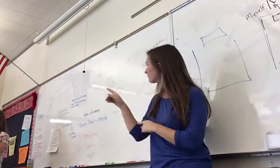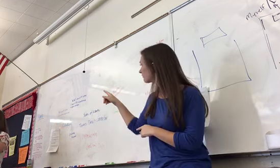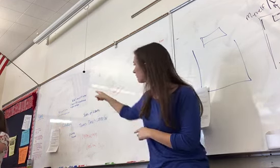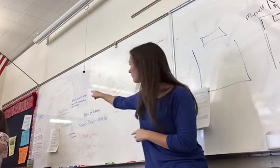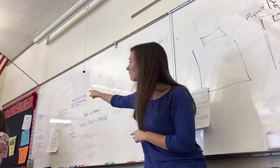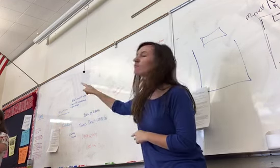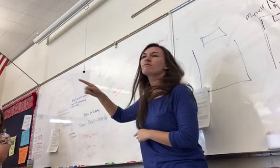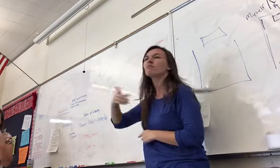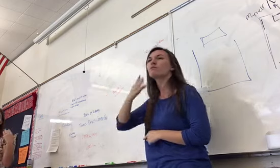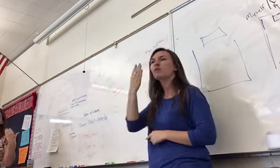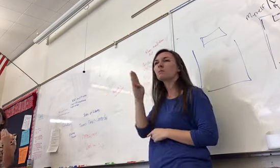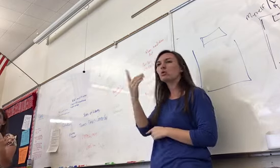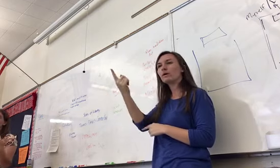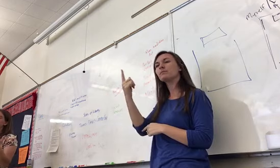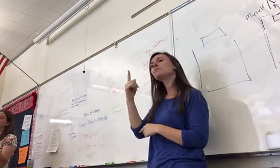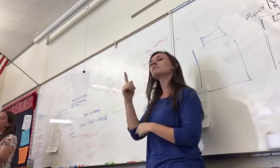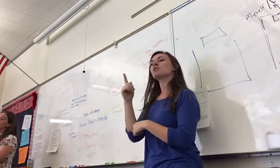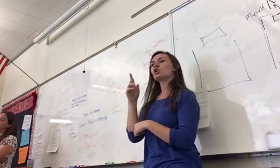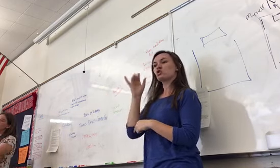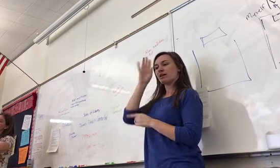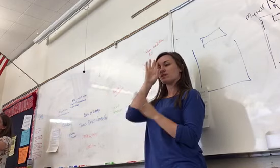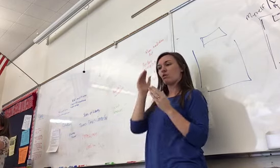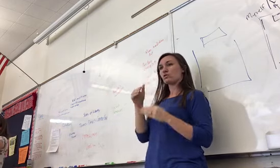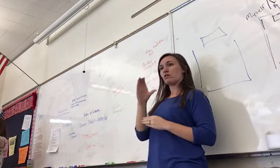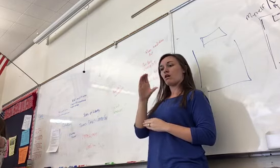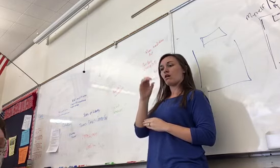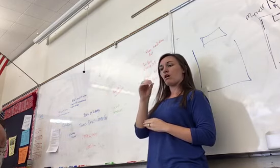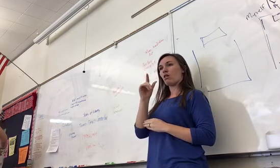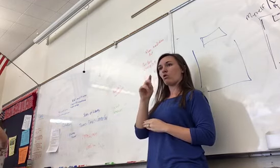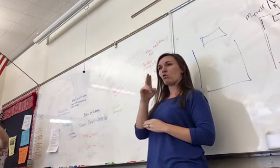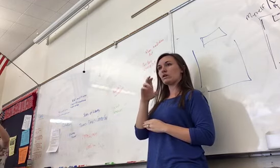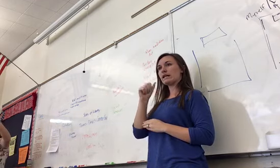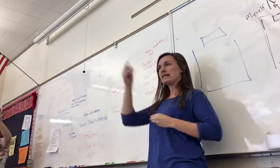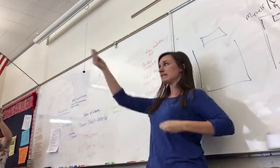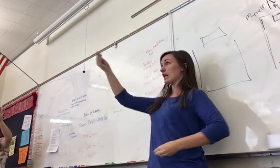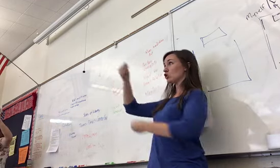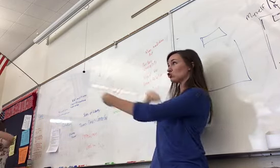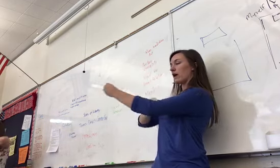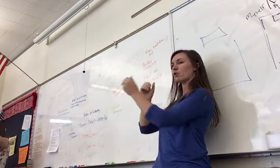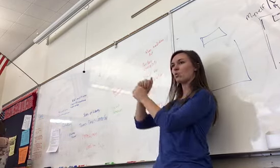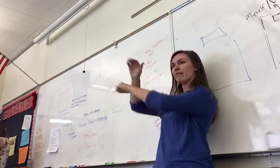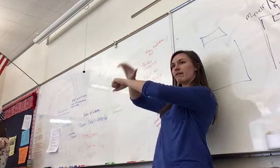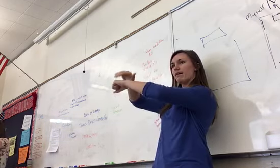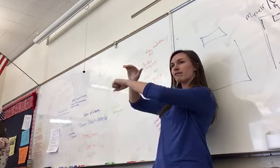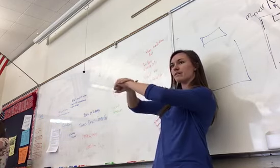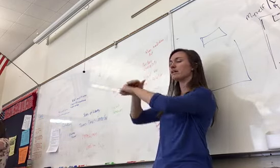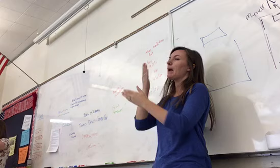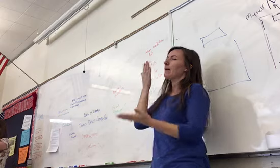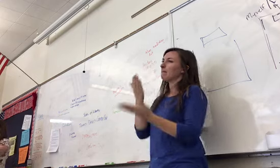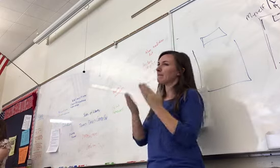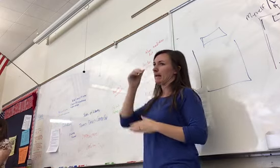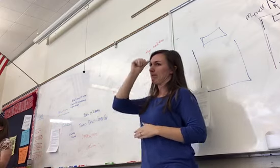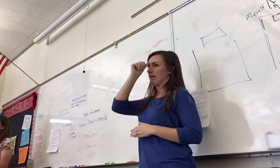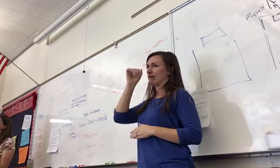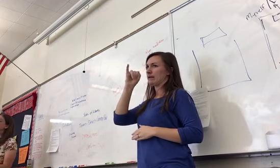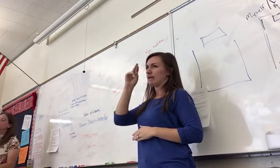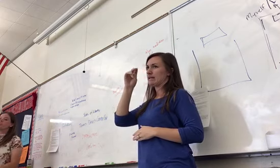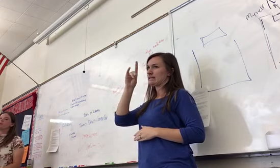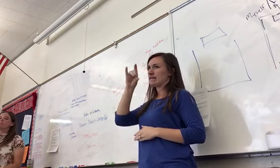colonies trade within, with England, or possibly with India because it's also a British colony. You